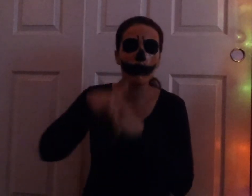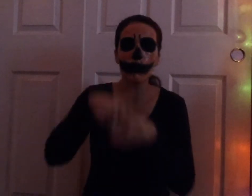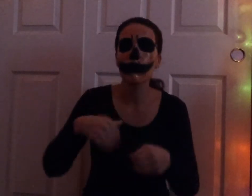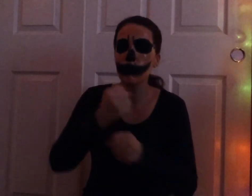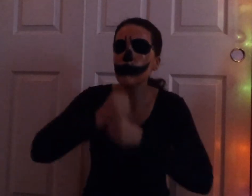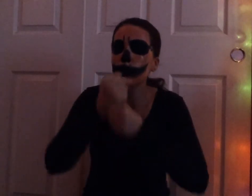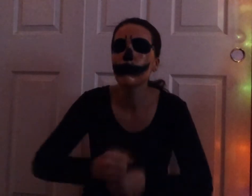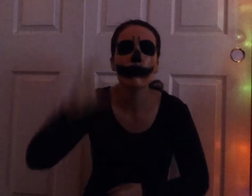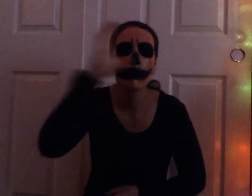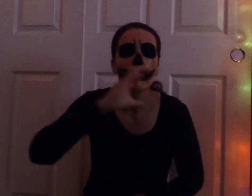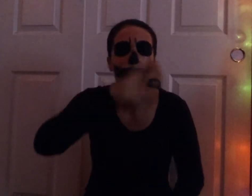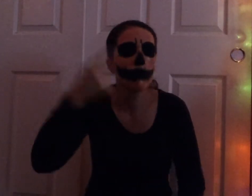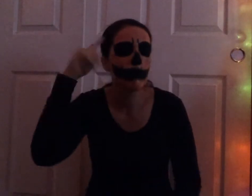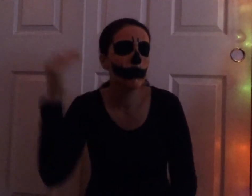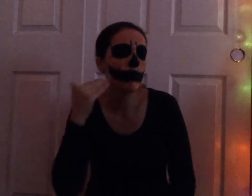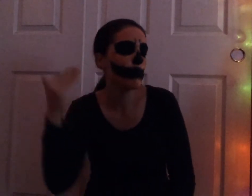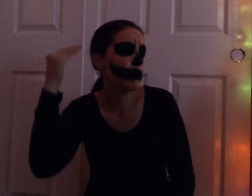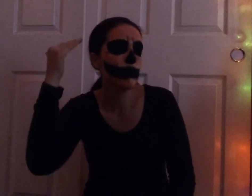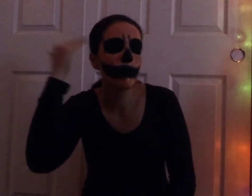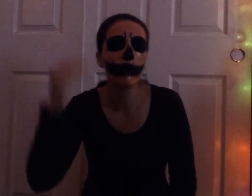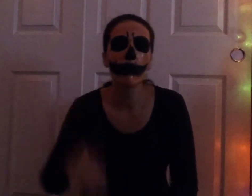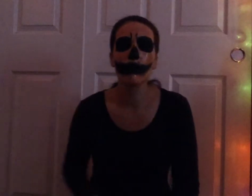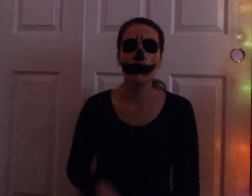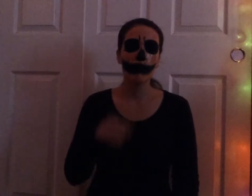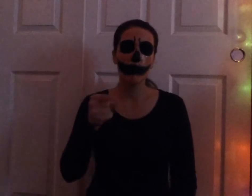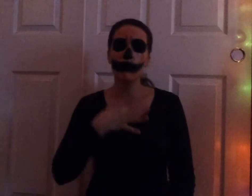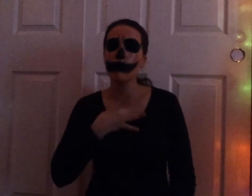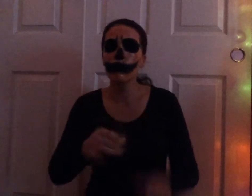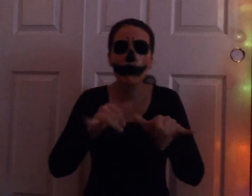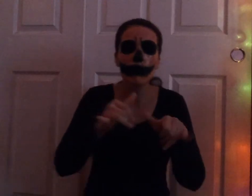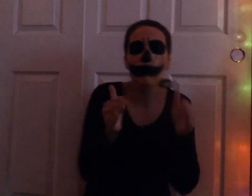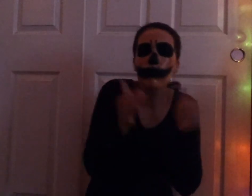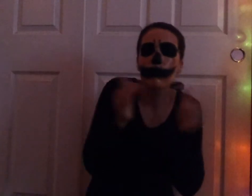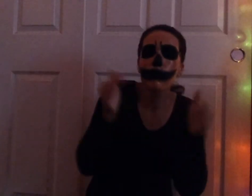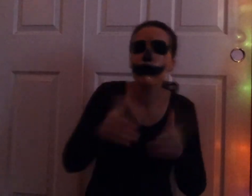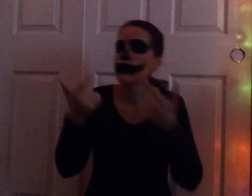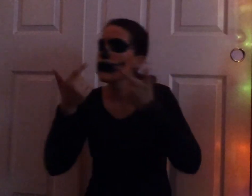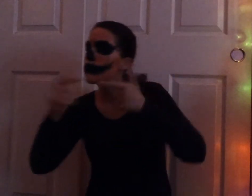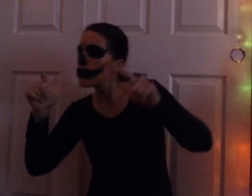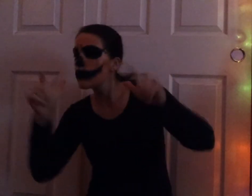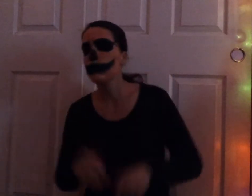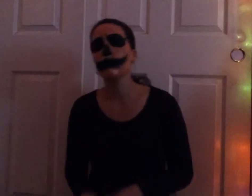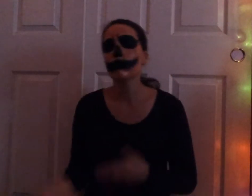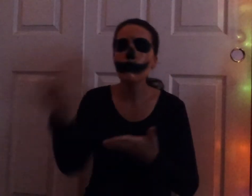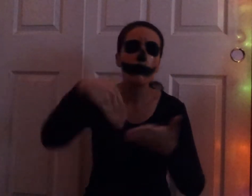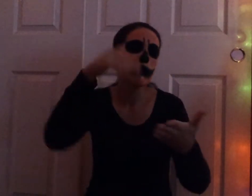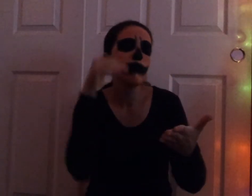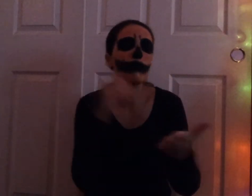night each year, buying a head in the hollow jeans. He likes a little, he likes a big. Hard